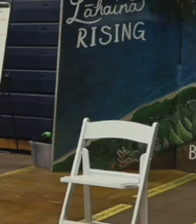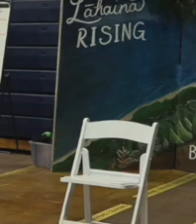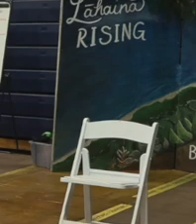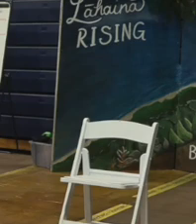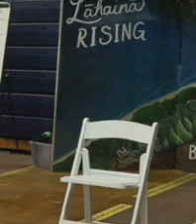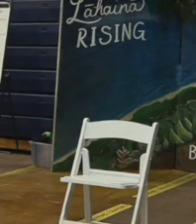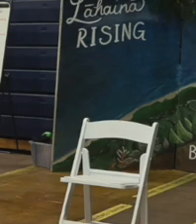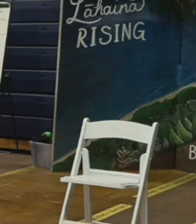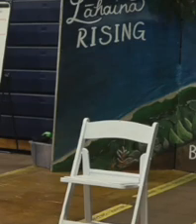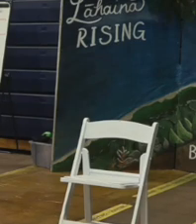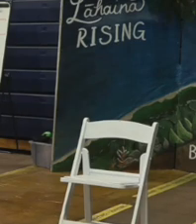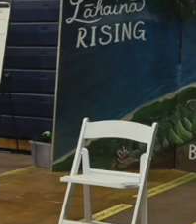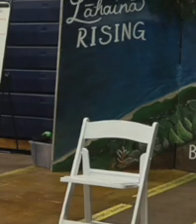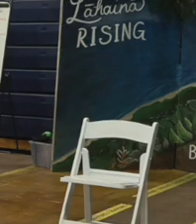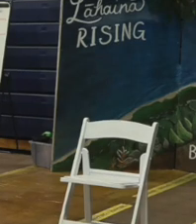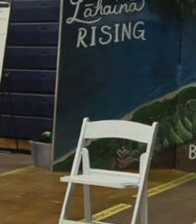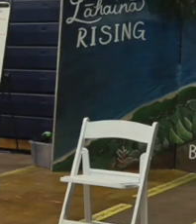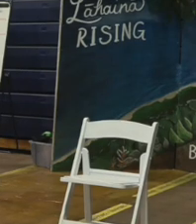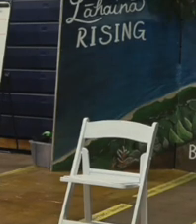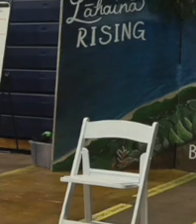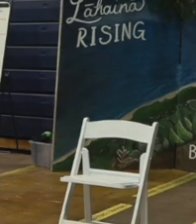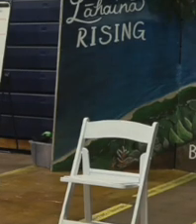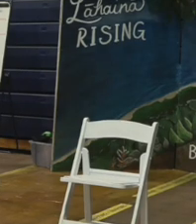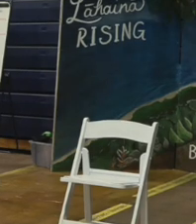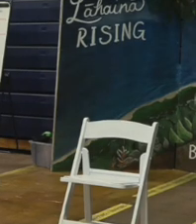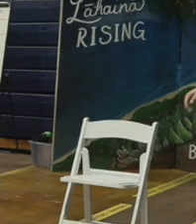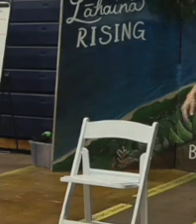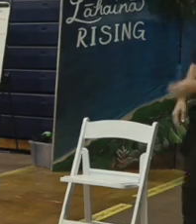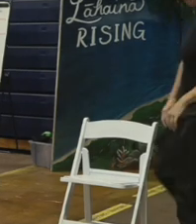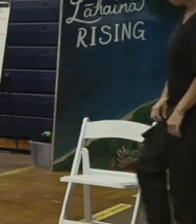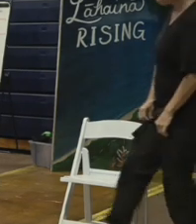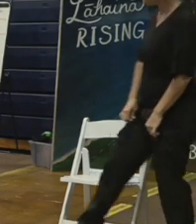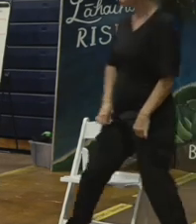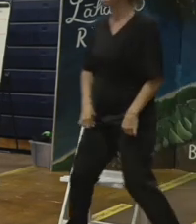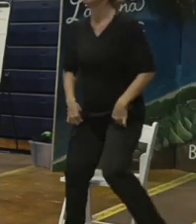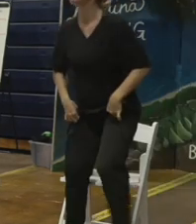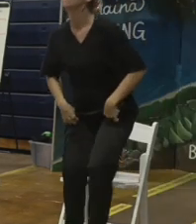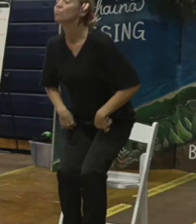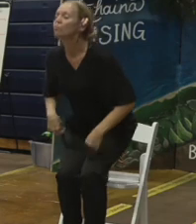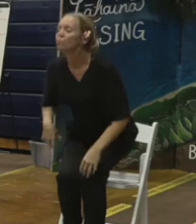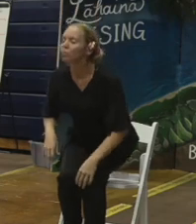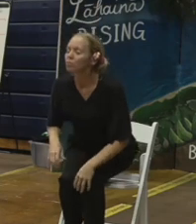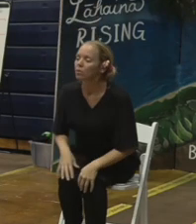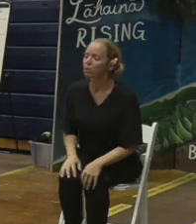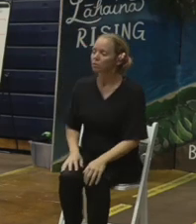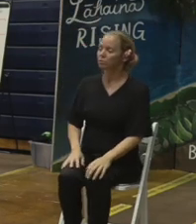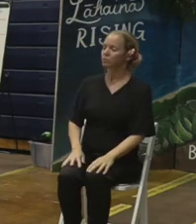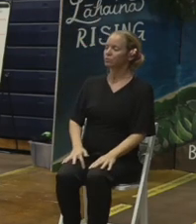questions somewhere where we can provide some responses to them because it could be questions that others have